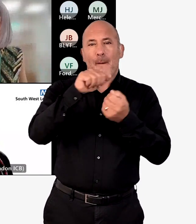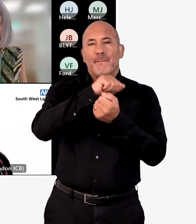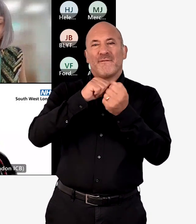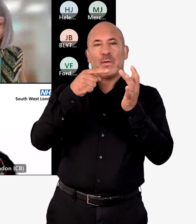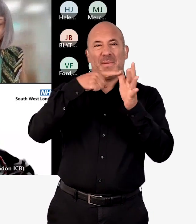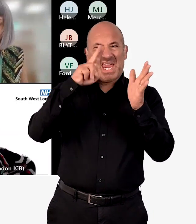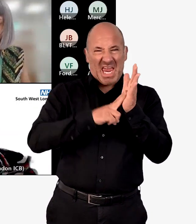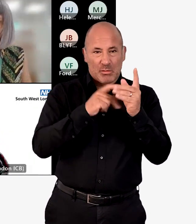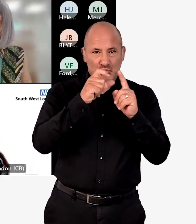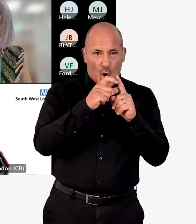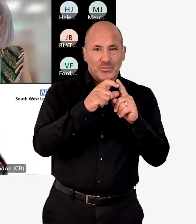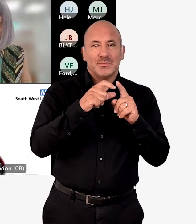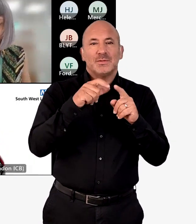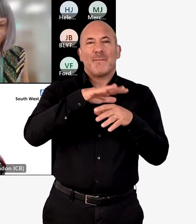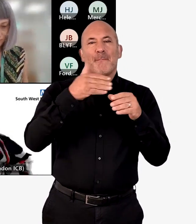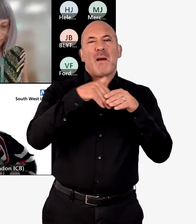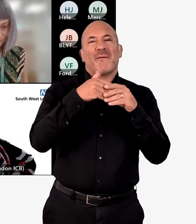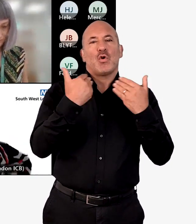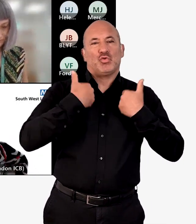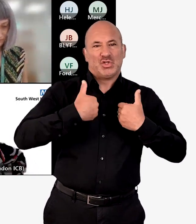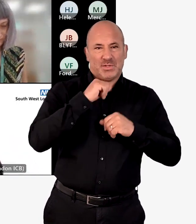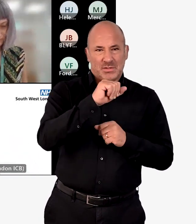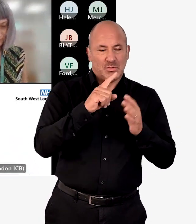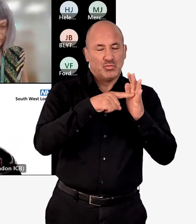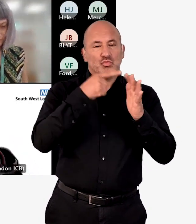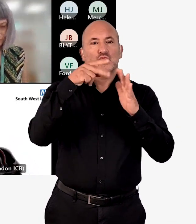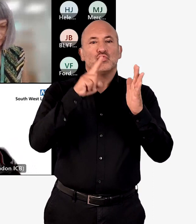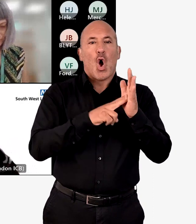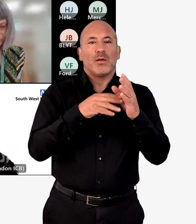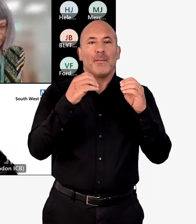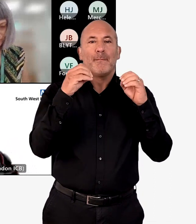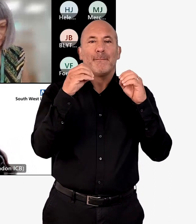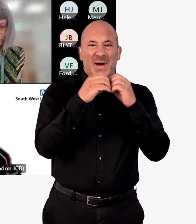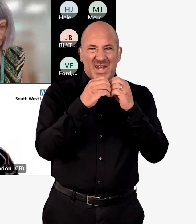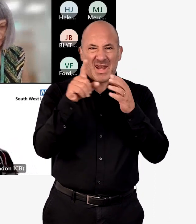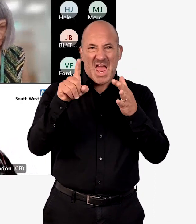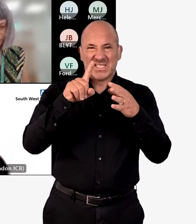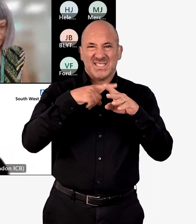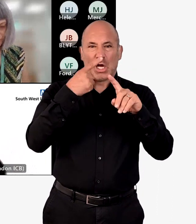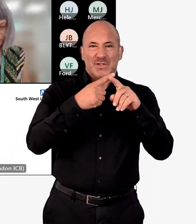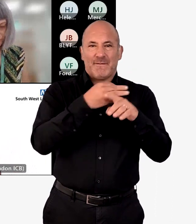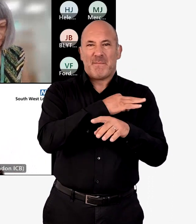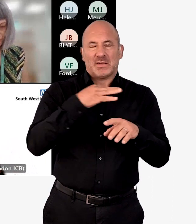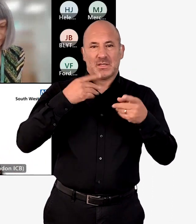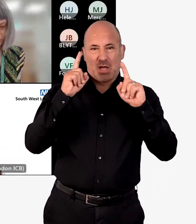We have received apologies from Ian Dodds, place member for Richmond, John Byrne, our Executive Medical Director, and Jonathan Bates,